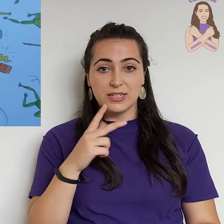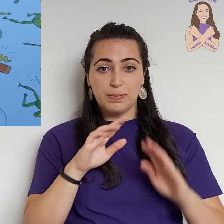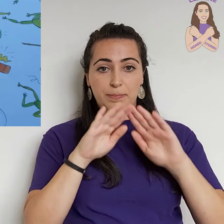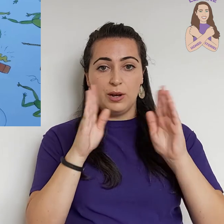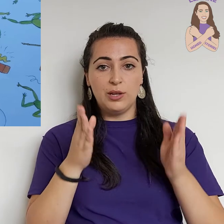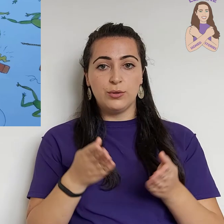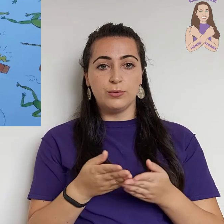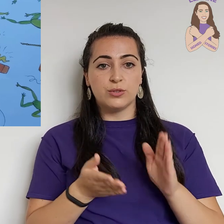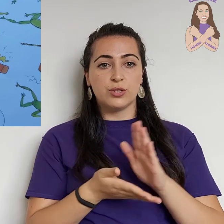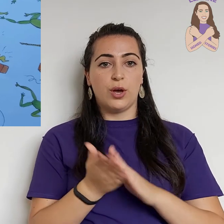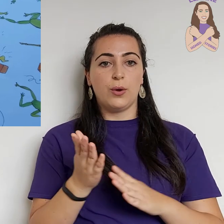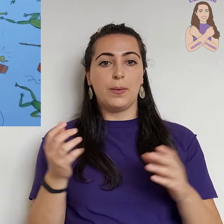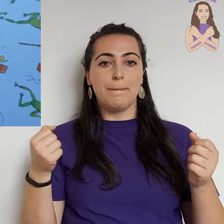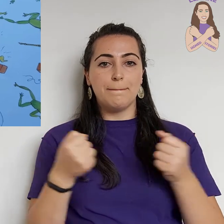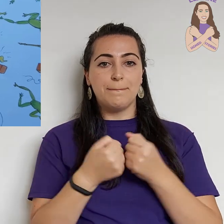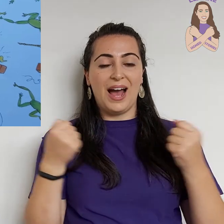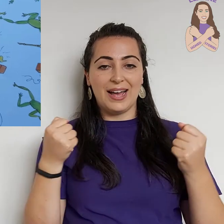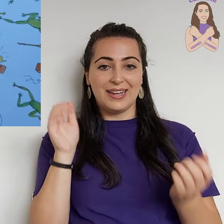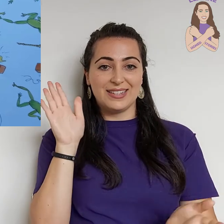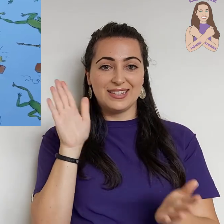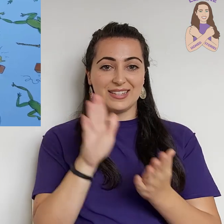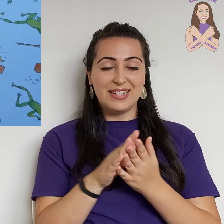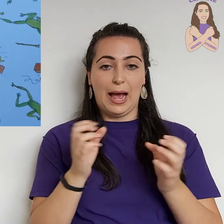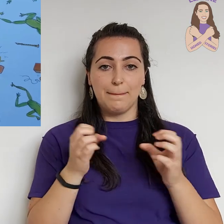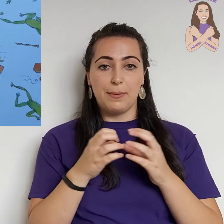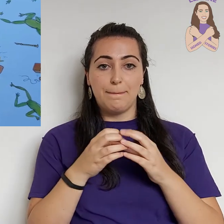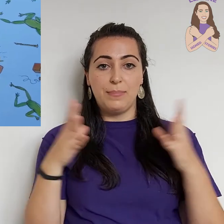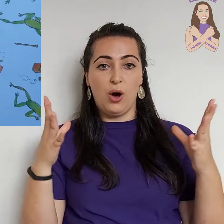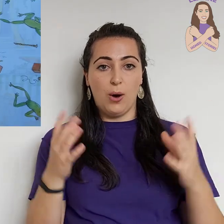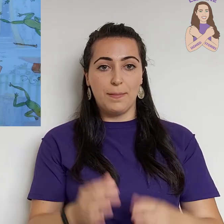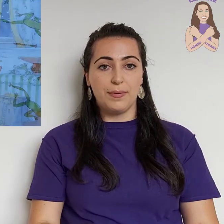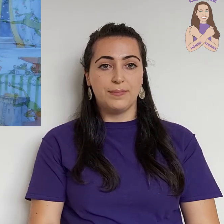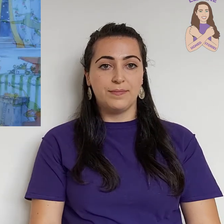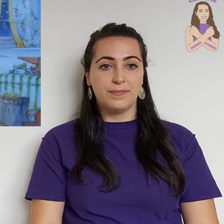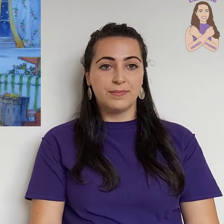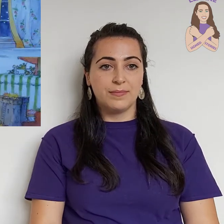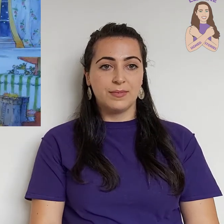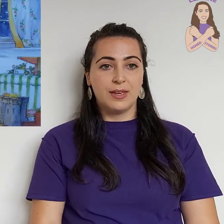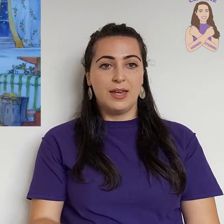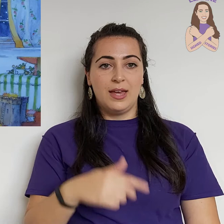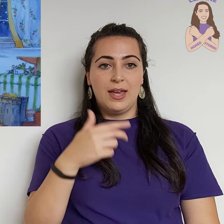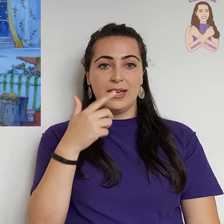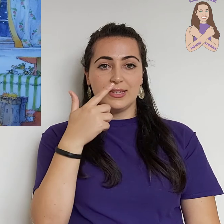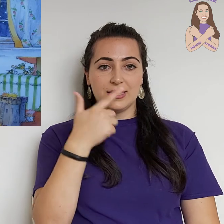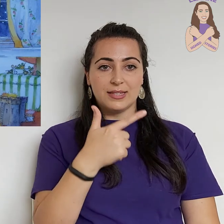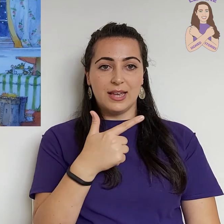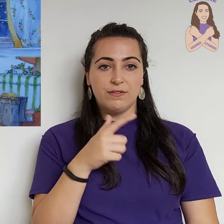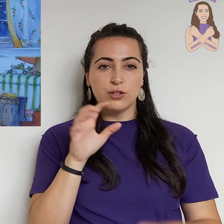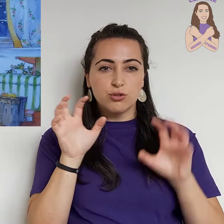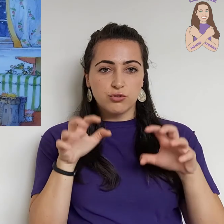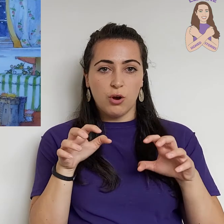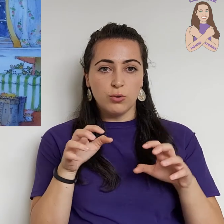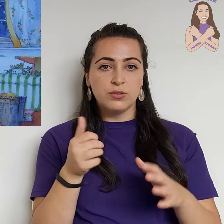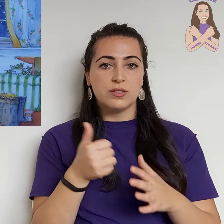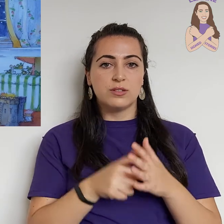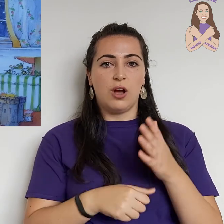balloons go bang, snap, pop. Seven trolls start